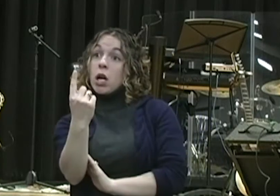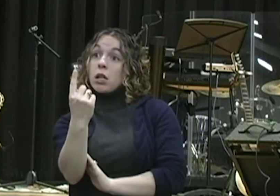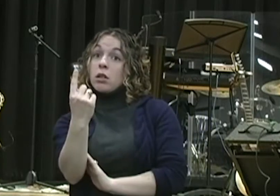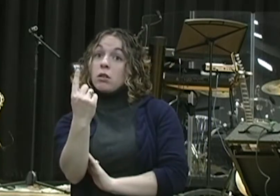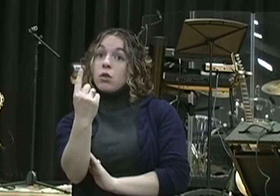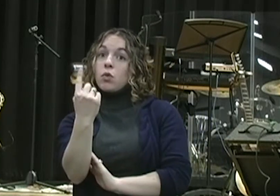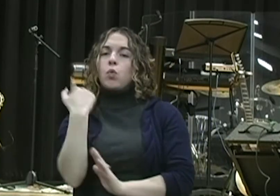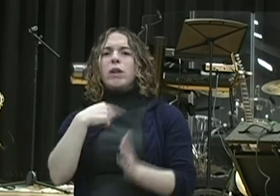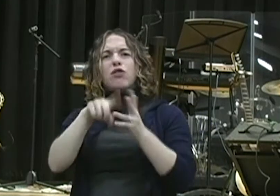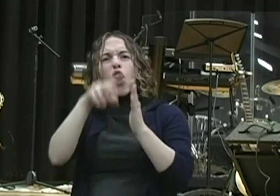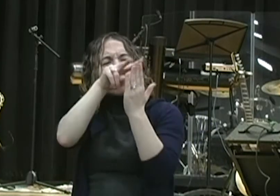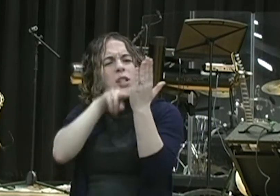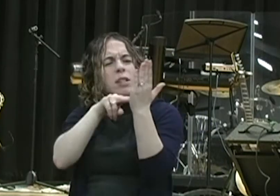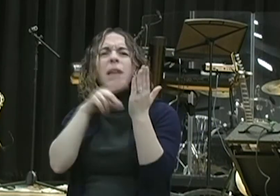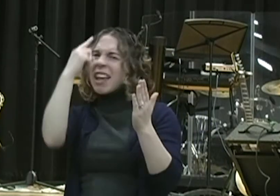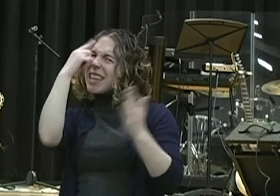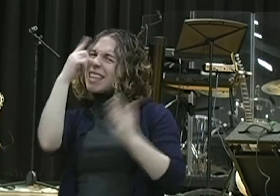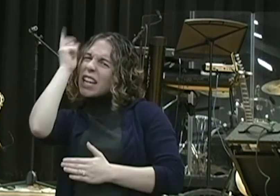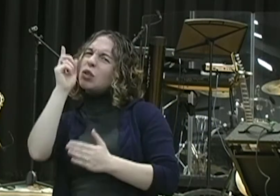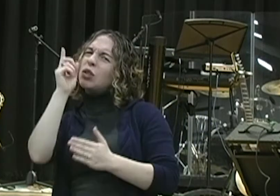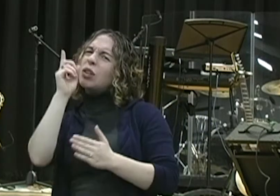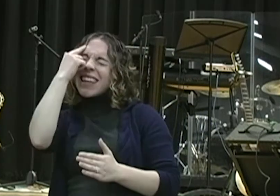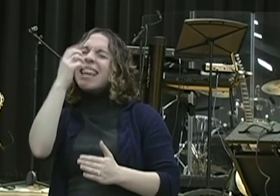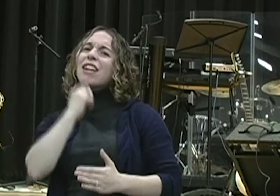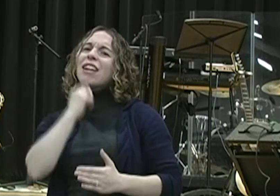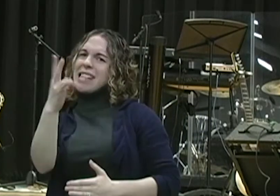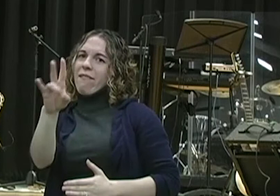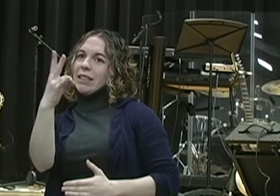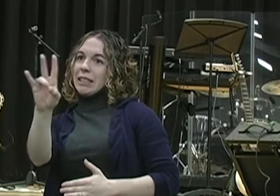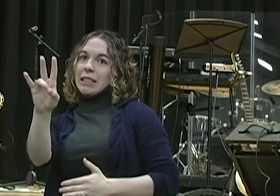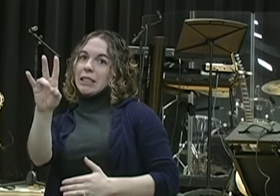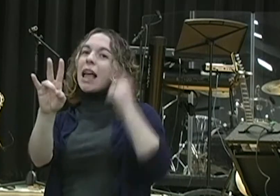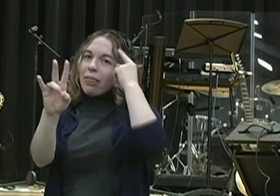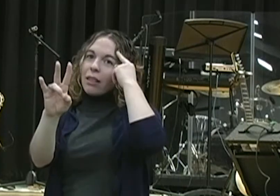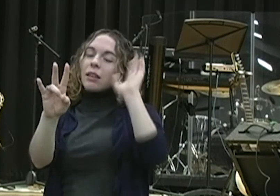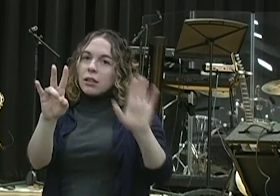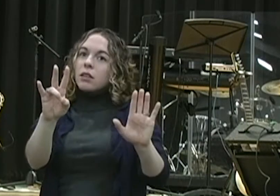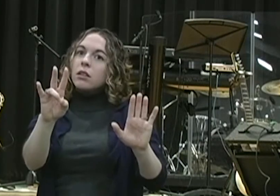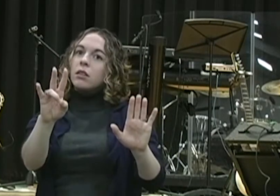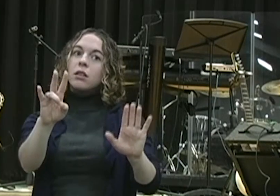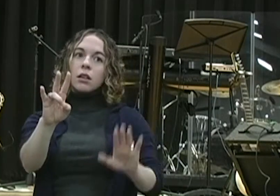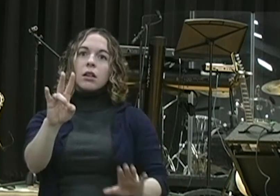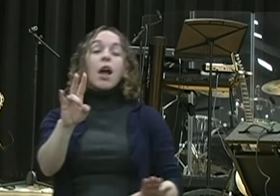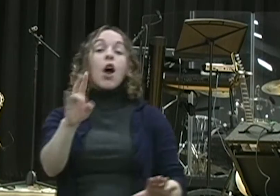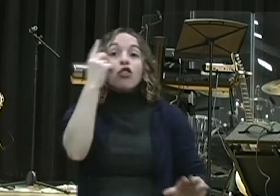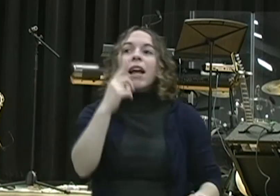I think he's about 17 years old. I think, realistically, he would be, it doesn't say how old he is, but he would be